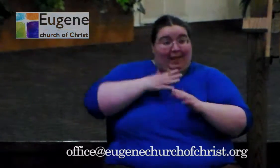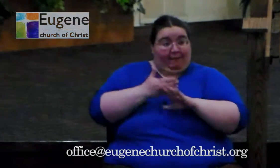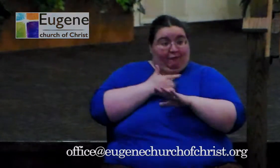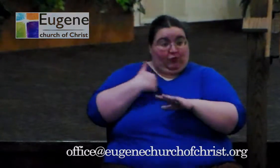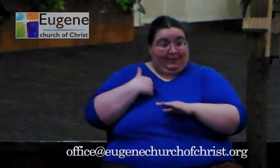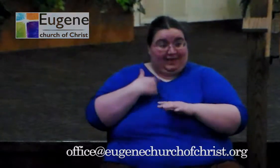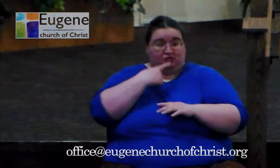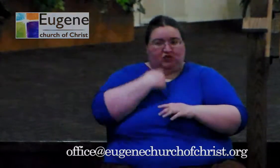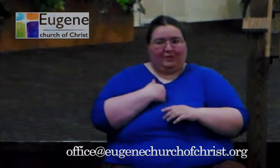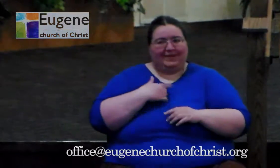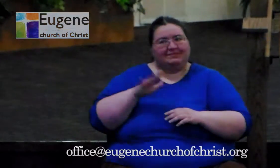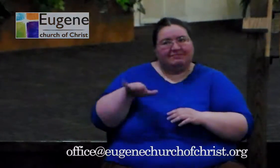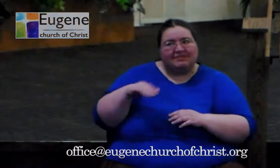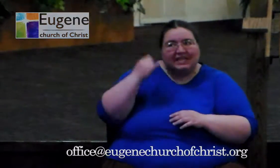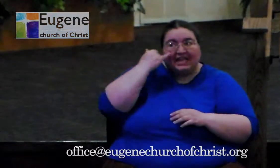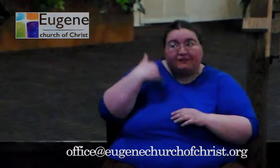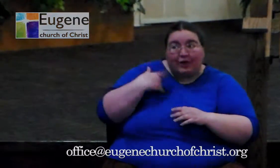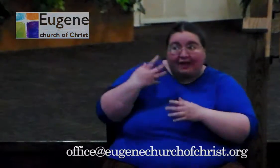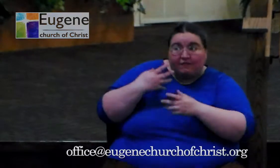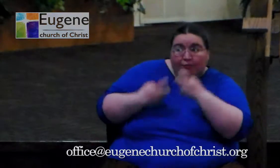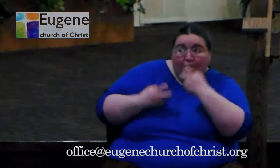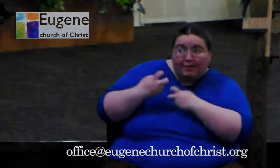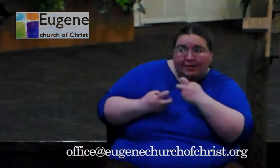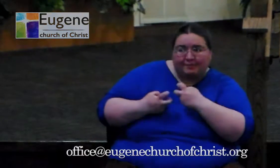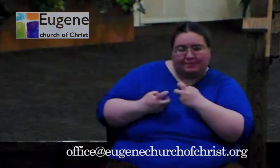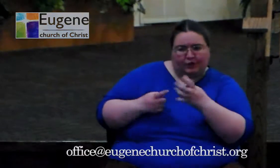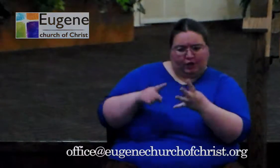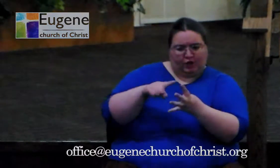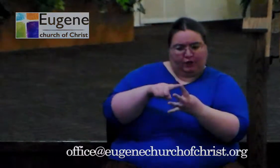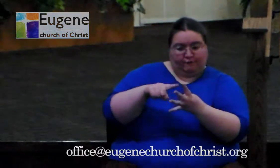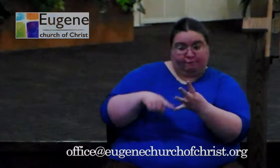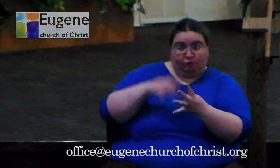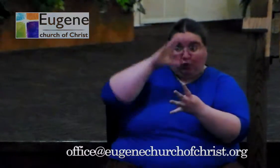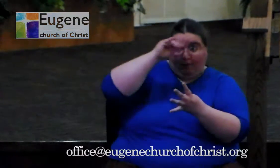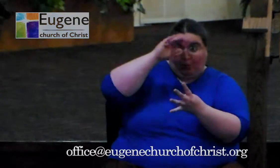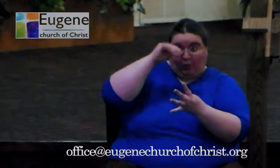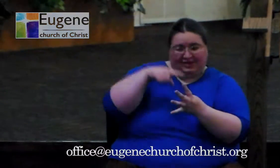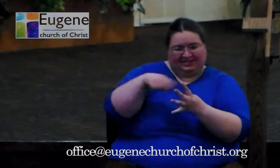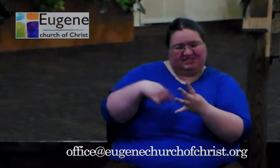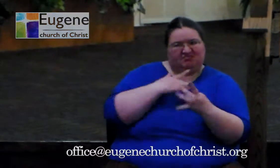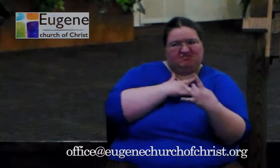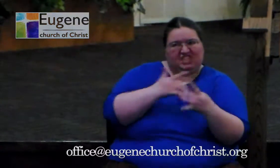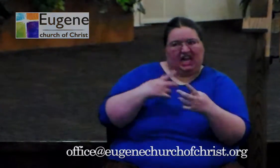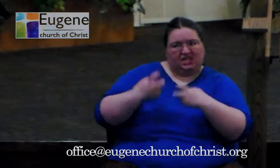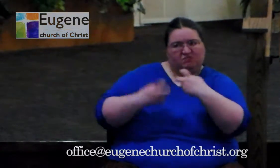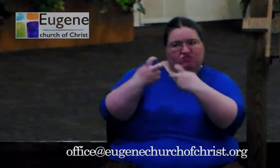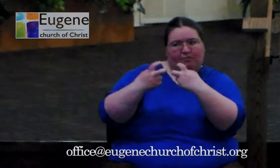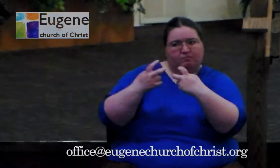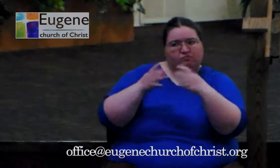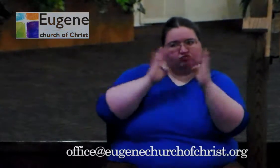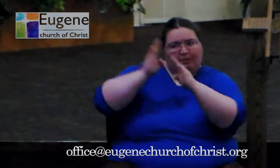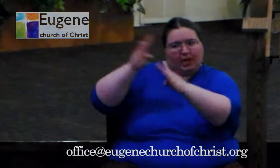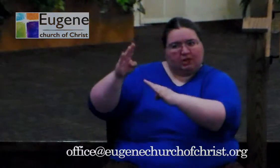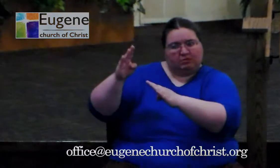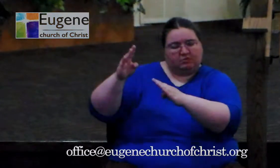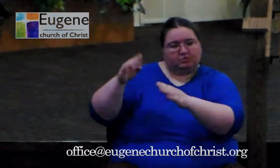It's hard not to look at those four guys differently from that point on. Tried, very hard. Tried to give them the benefit of the doubt, but